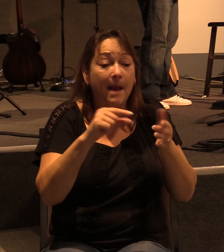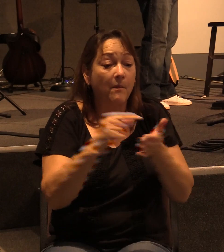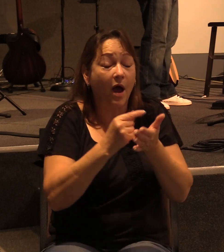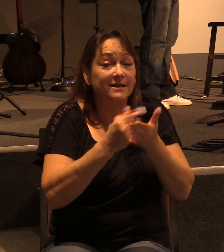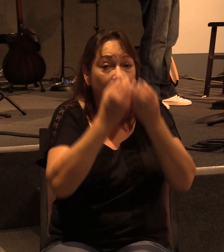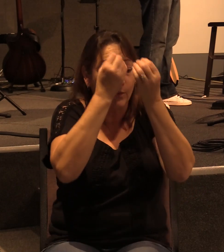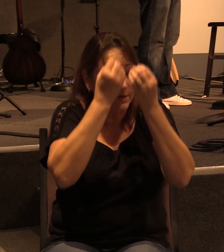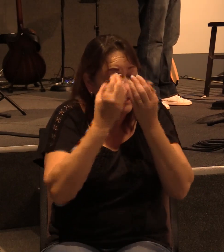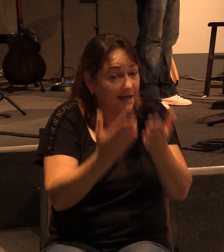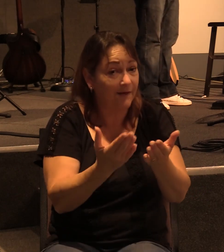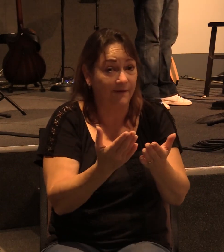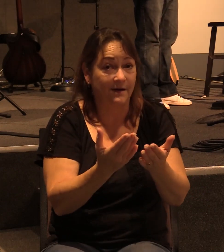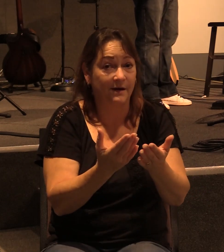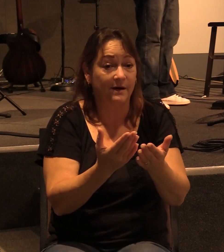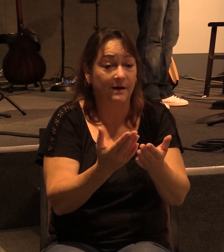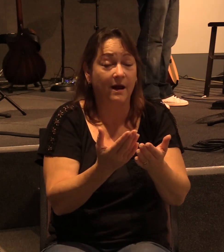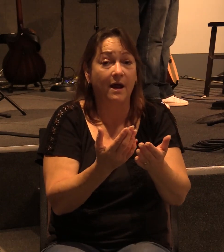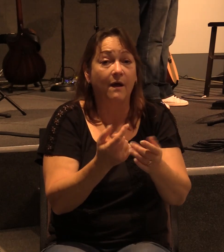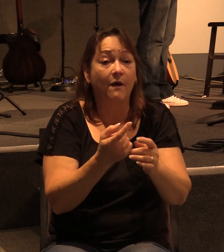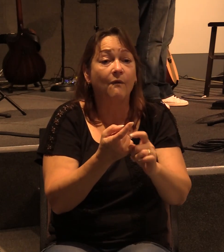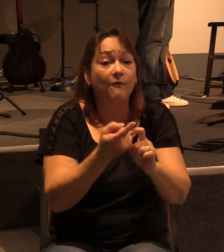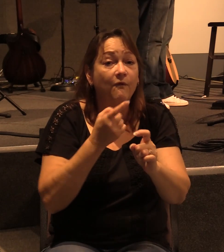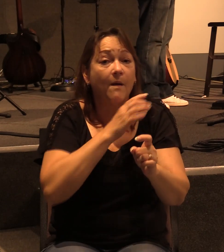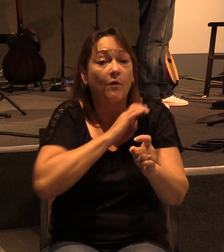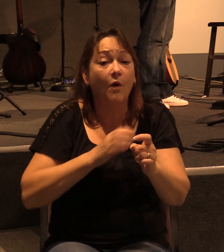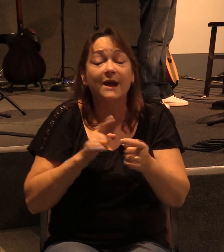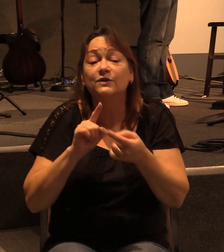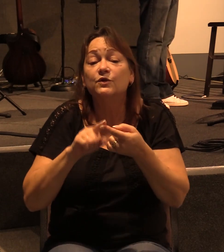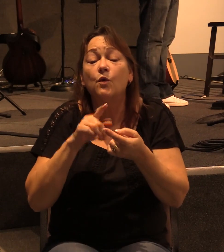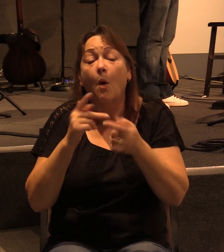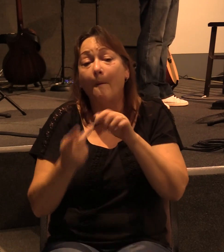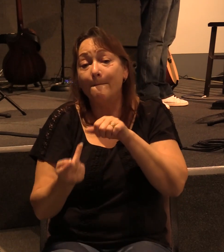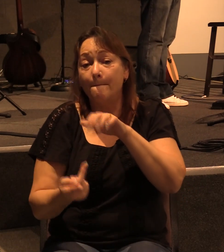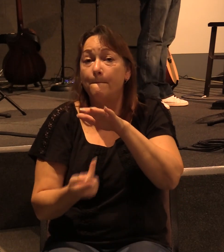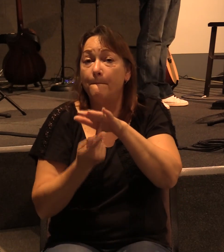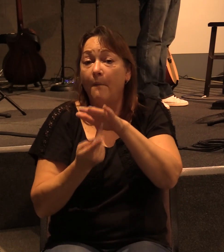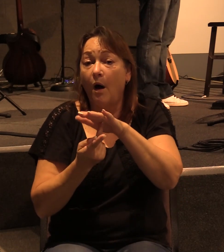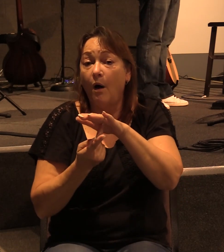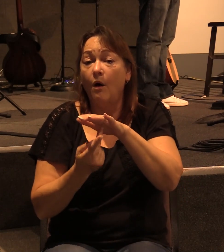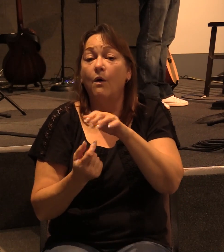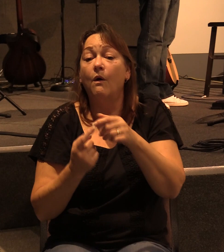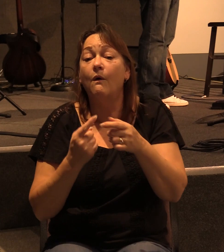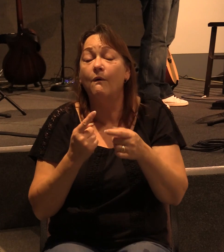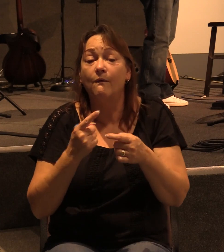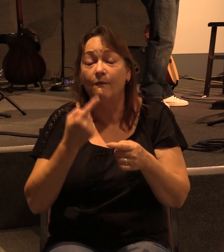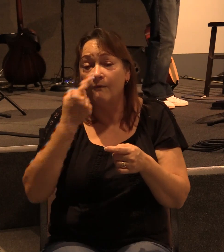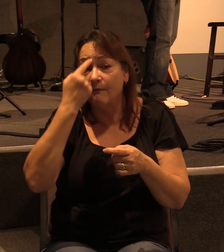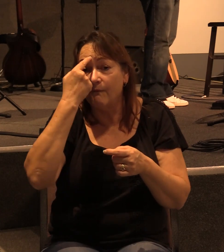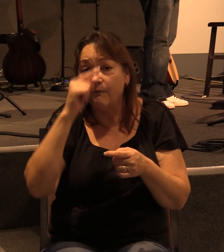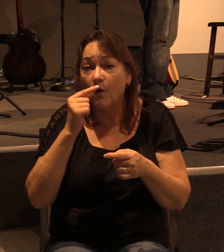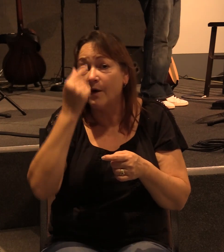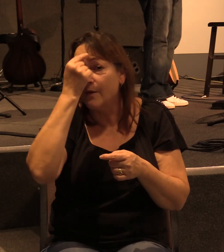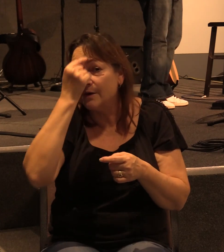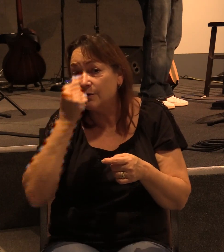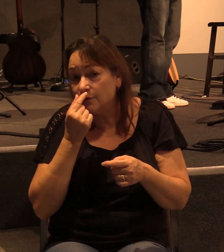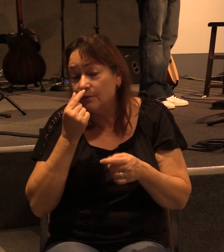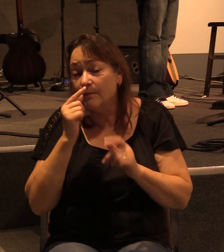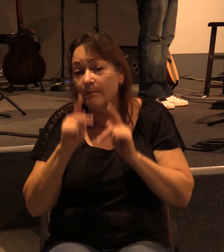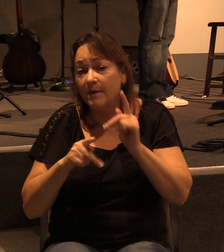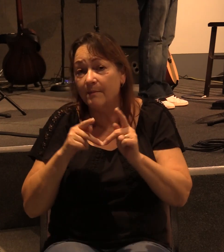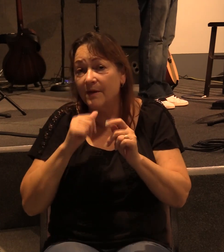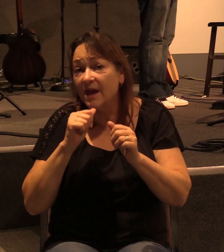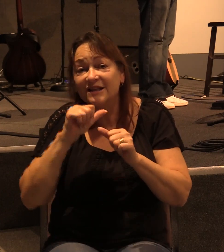was given by Christ to Paul for the Gentiles the uncircumcised now that doesn't mean that Paul